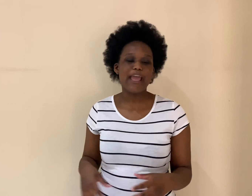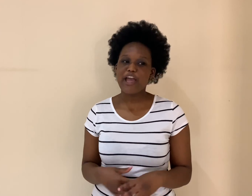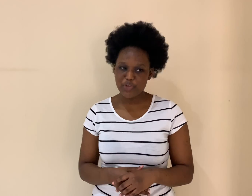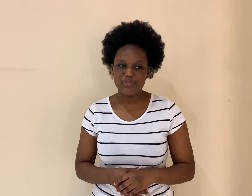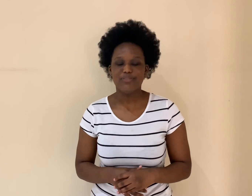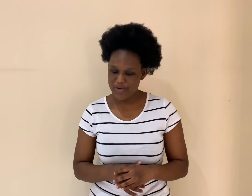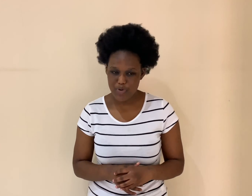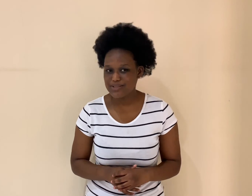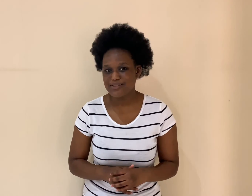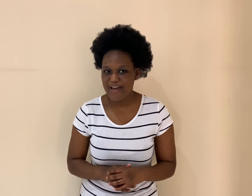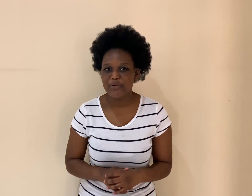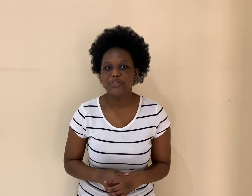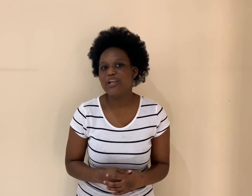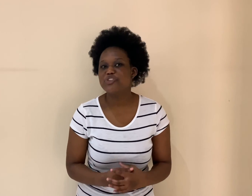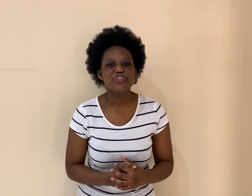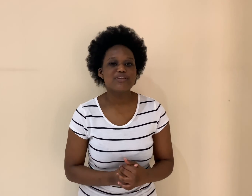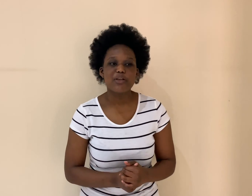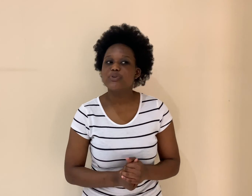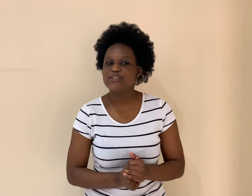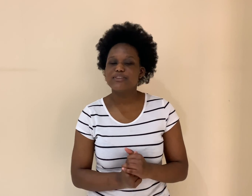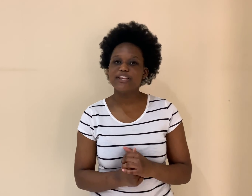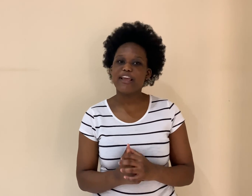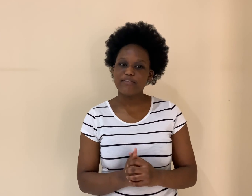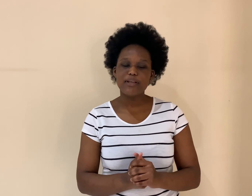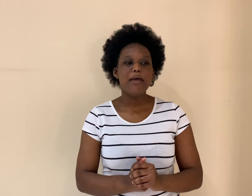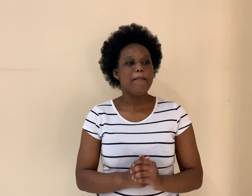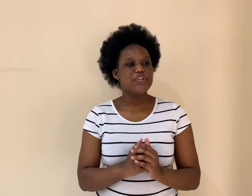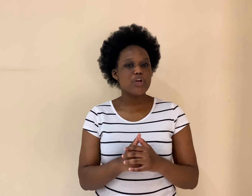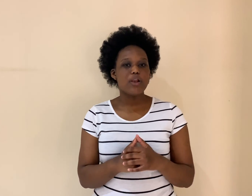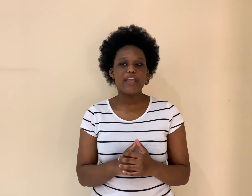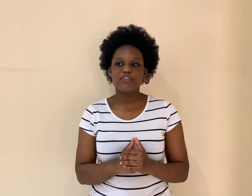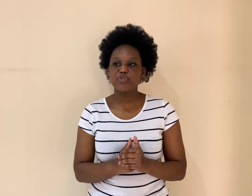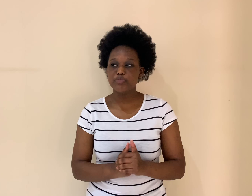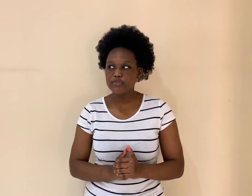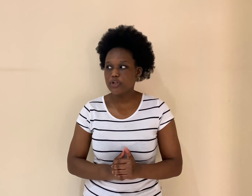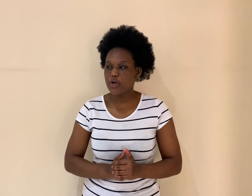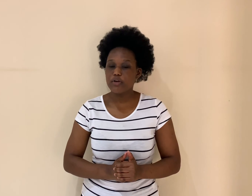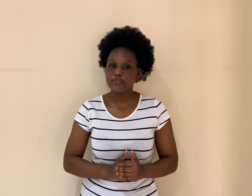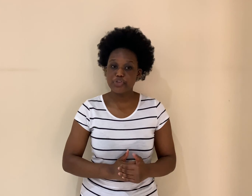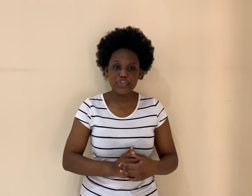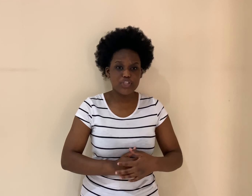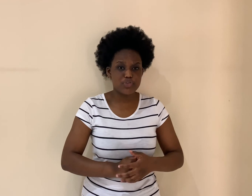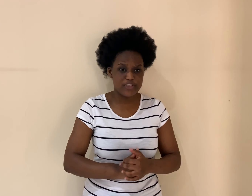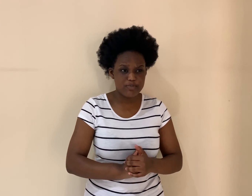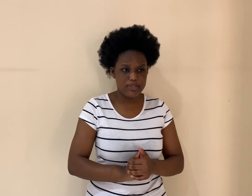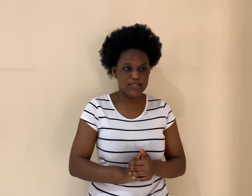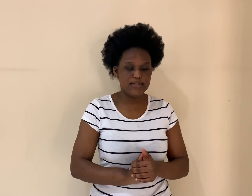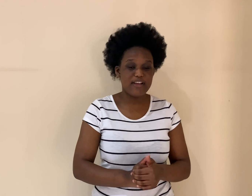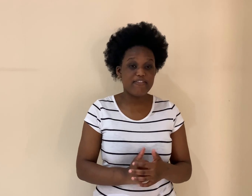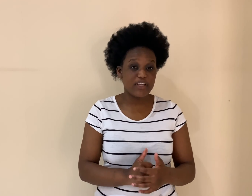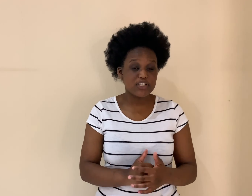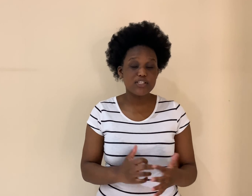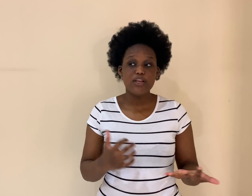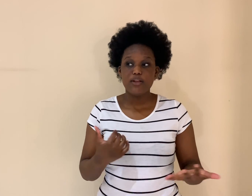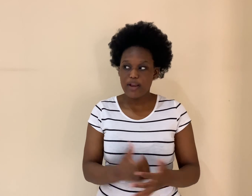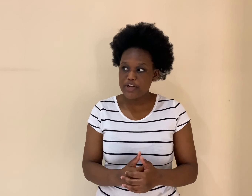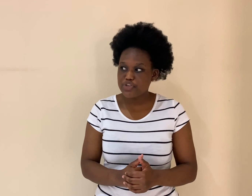Yeah, it was covered. Nitrogen cycle was definitely covered. But yeah, like, the removal of certain tree species that fix nitrogen.